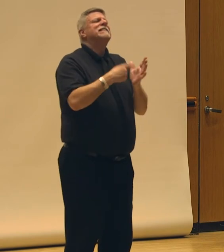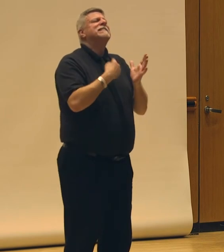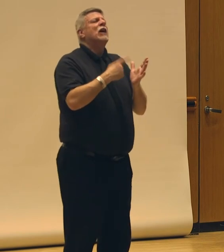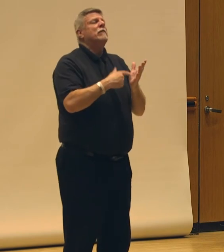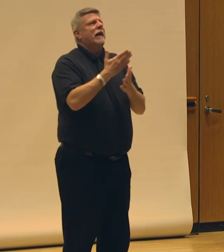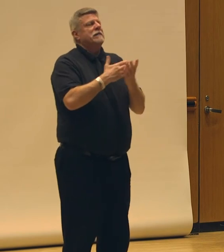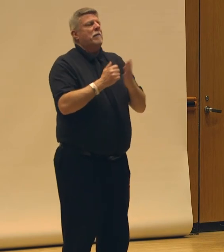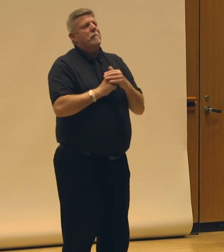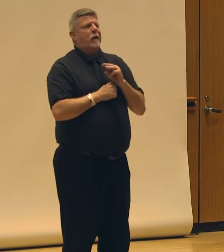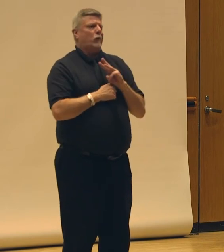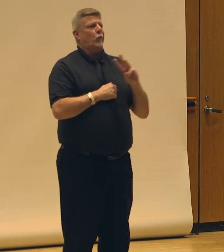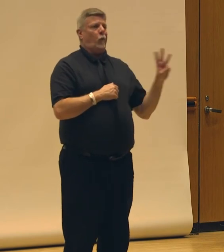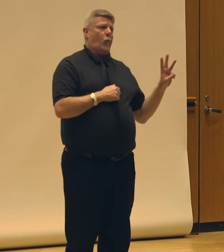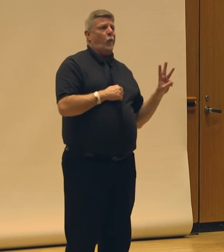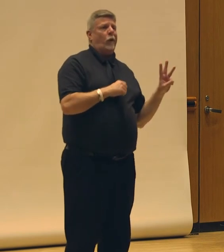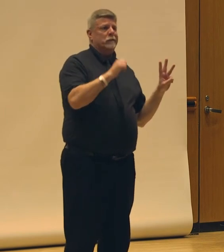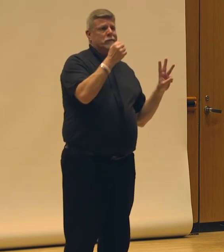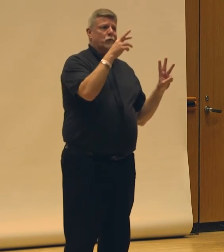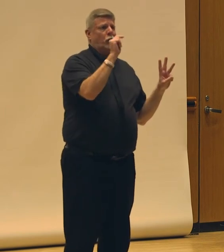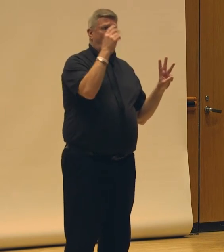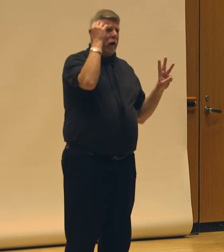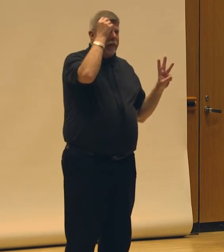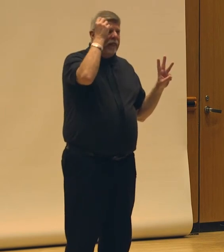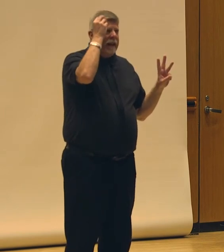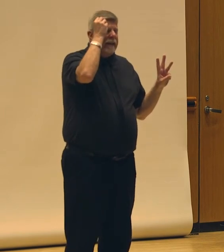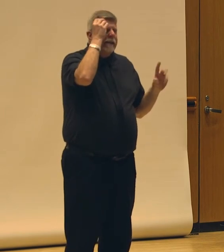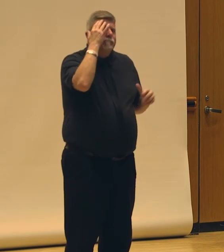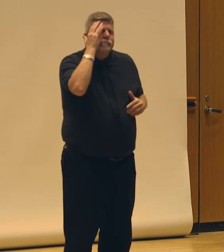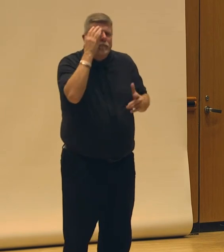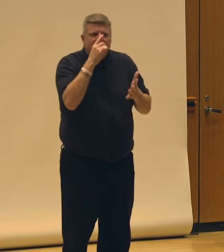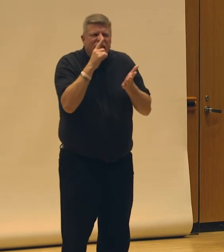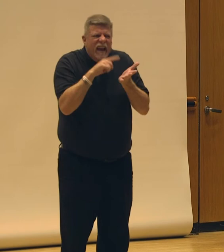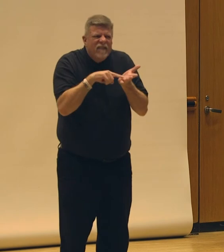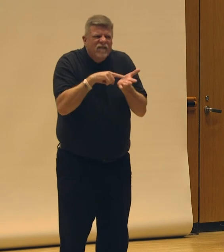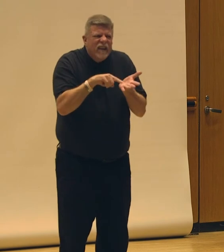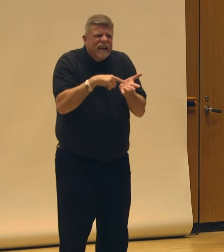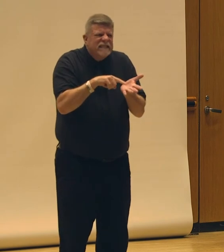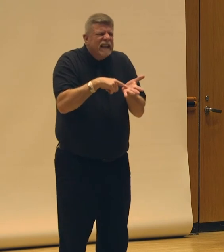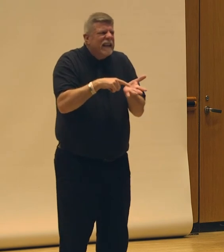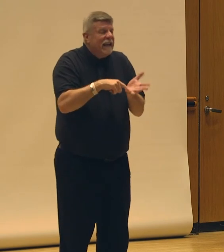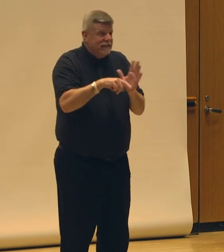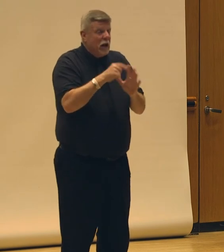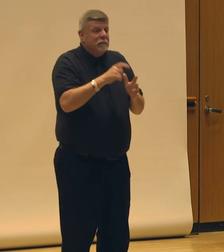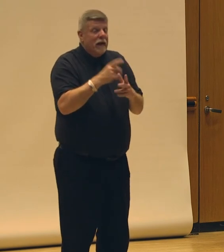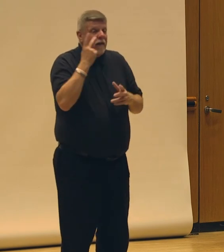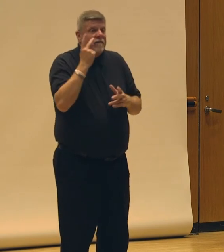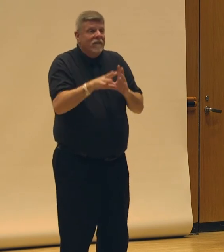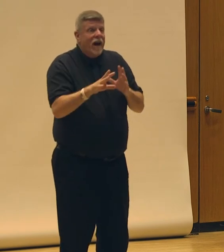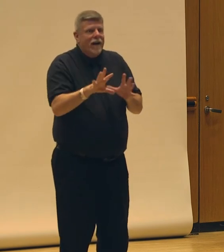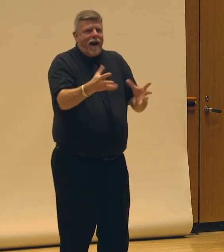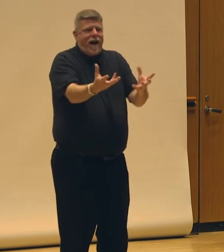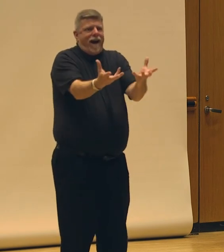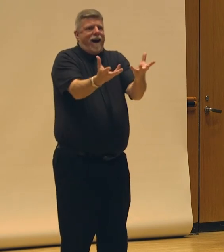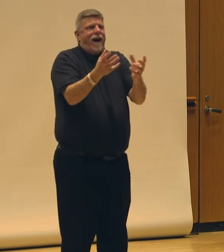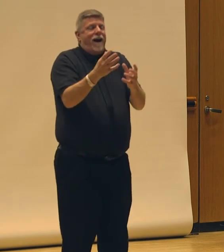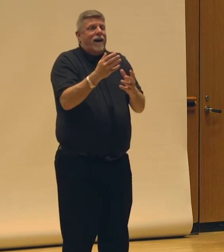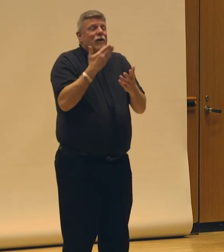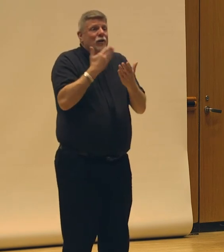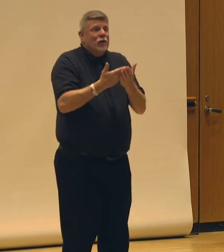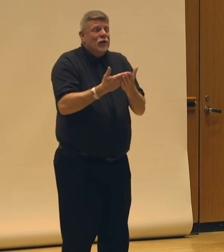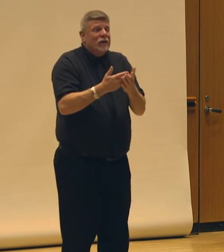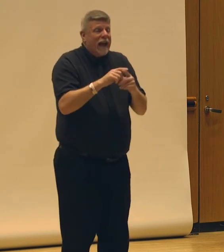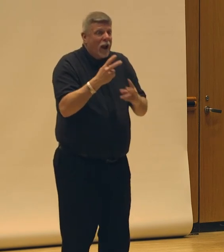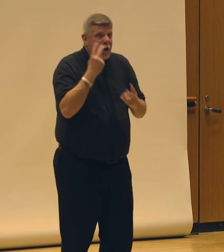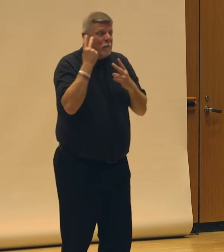Western arts thinking is like, investigation often bears fruit, and I look back on it and see what it means, and I still